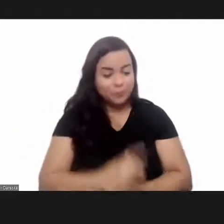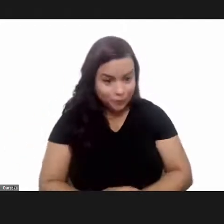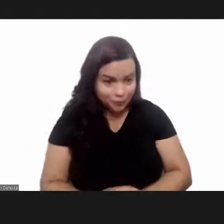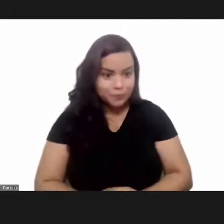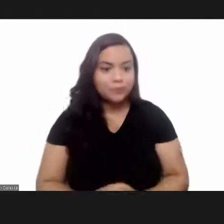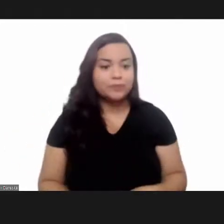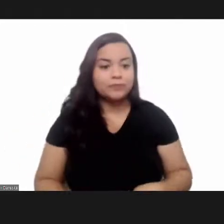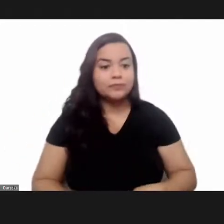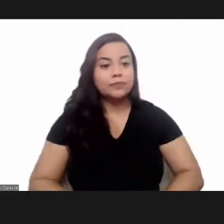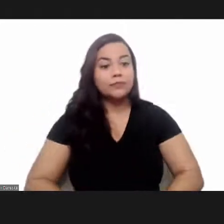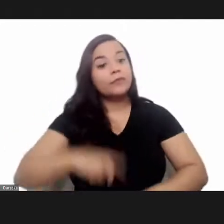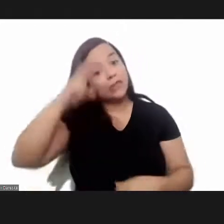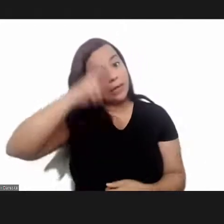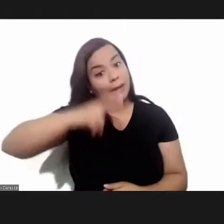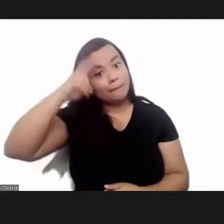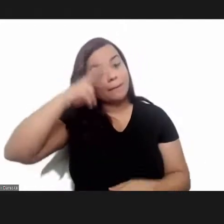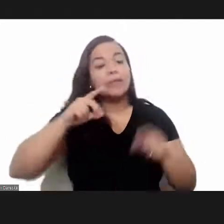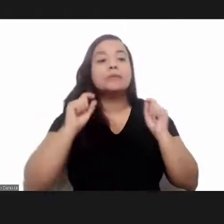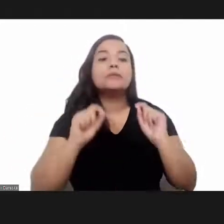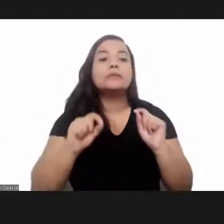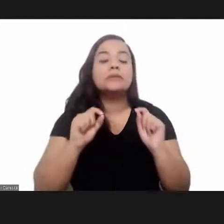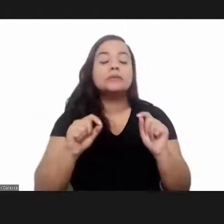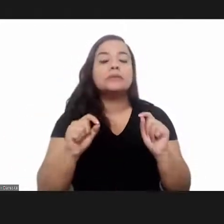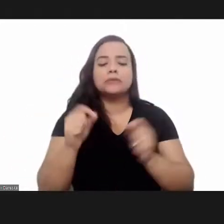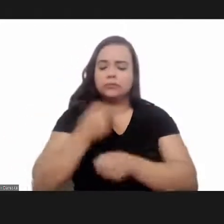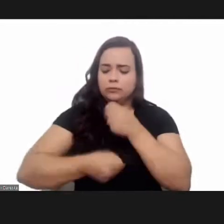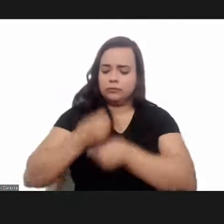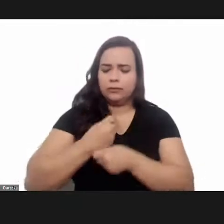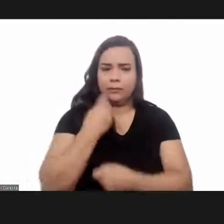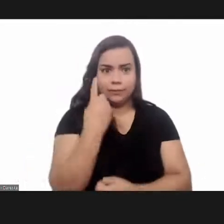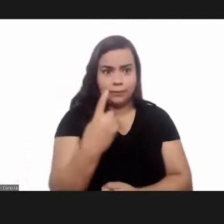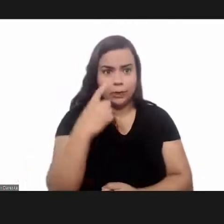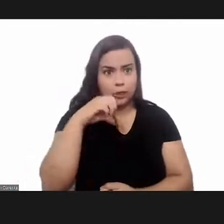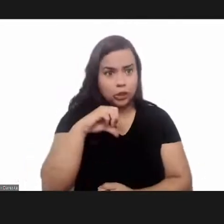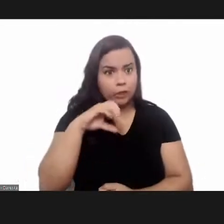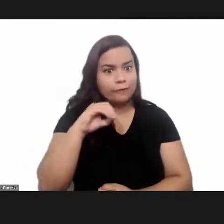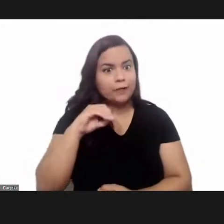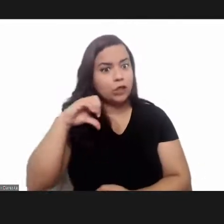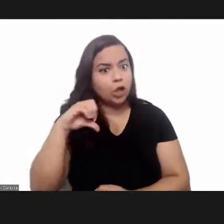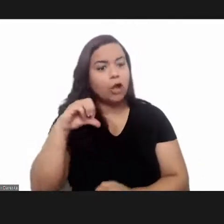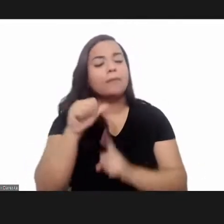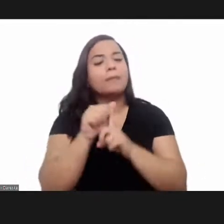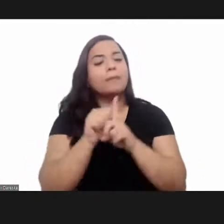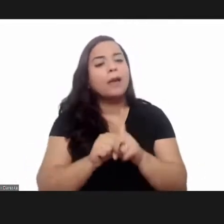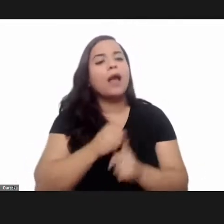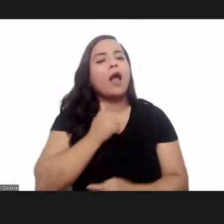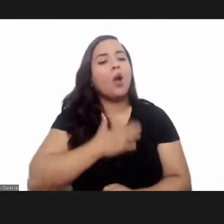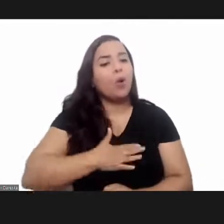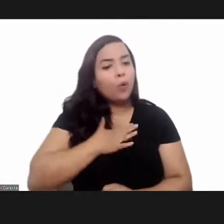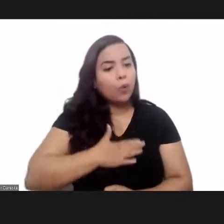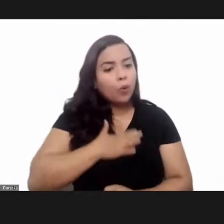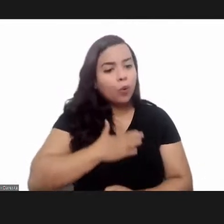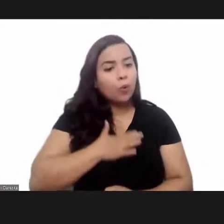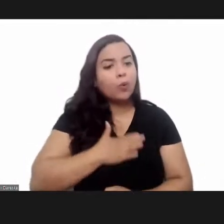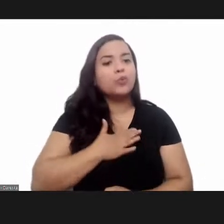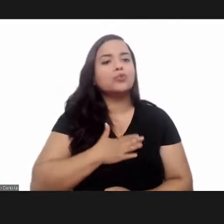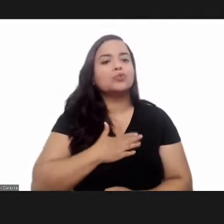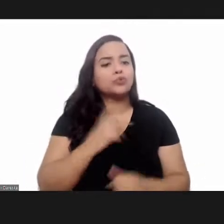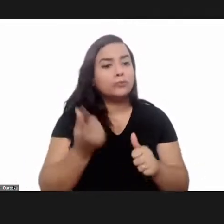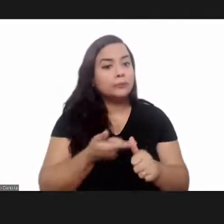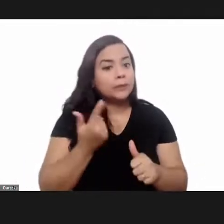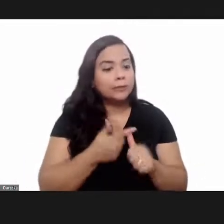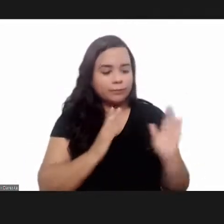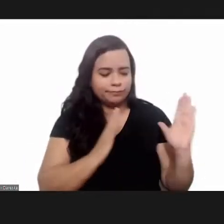i wish to recall here that in 1909 in august 1909 in the first